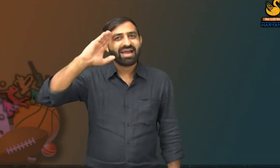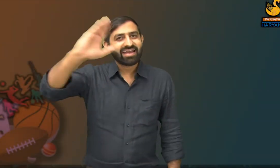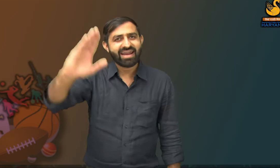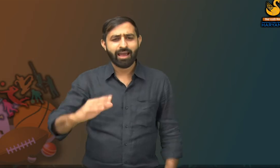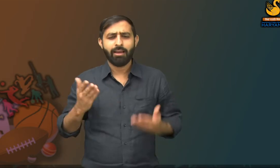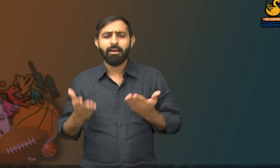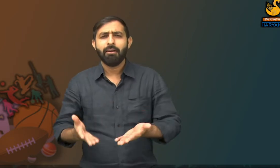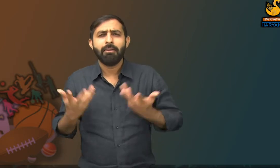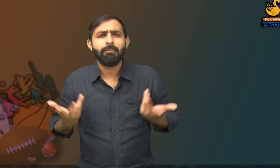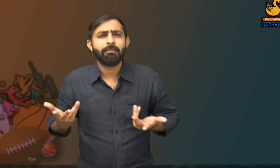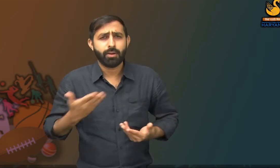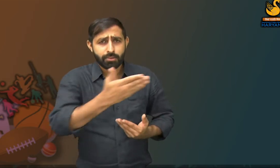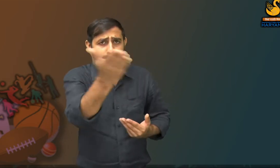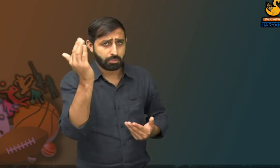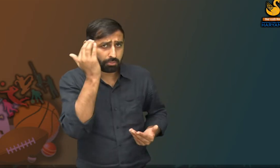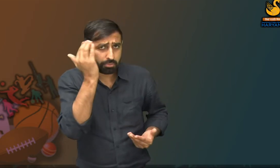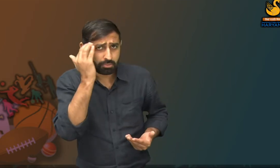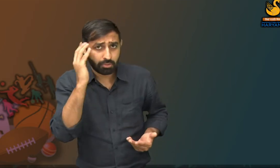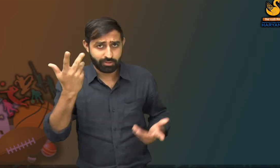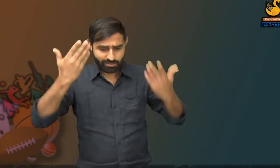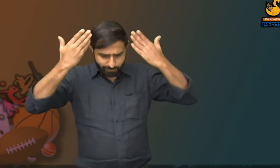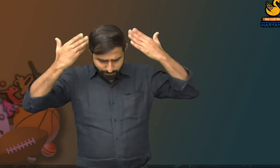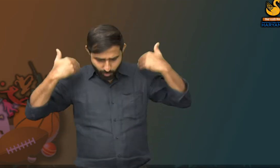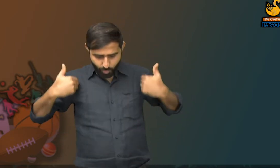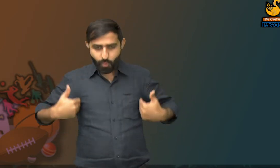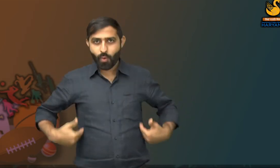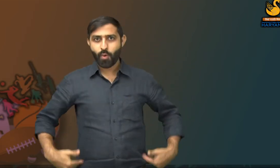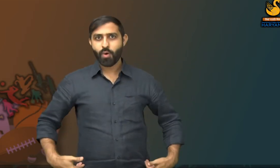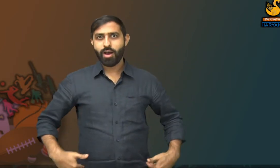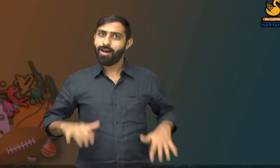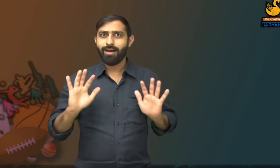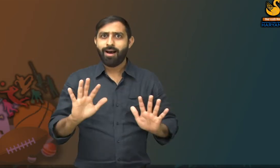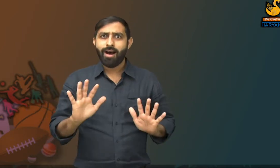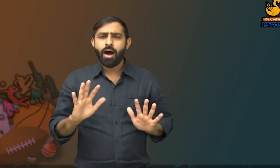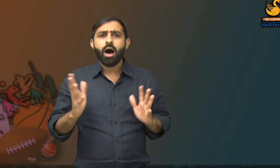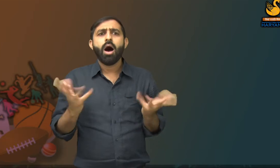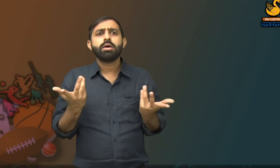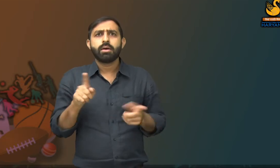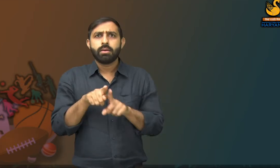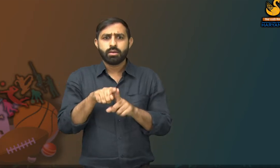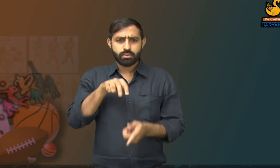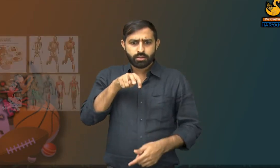Hello everyone, have you ever thought how our human body is?